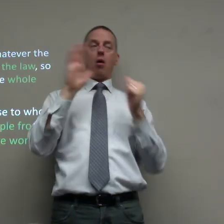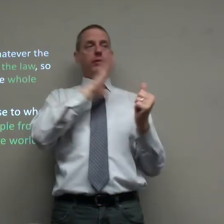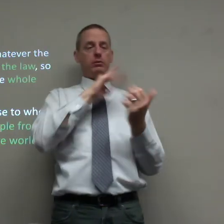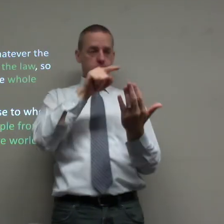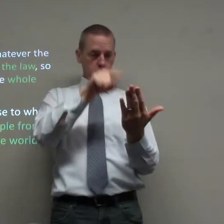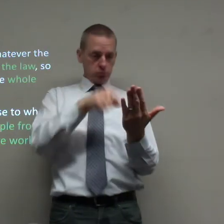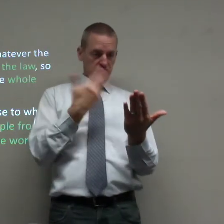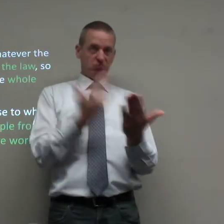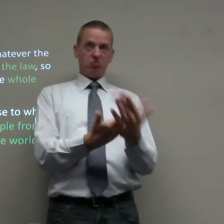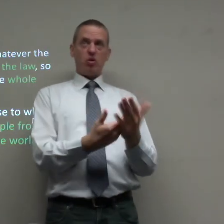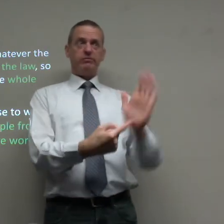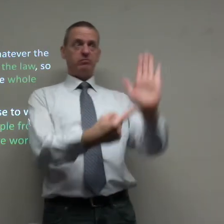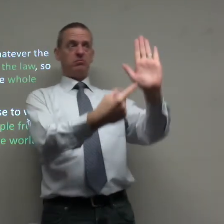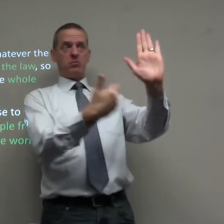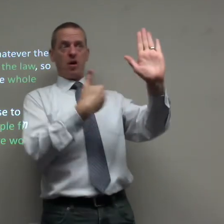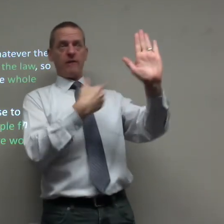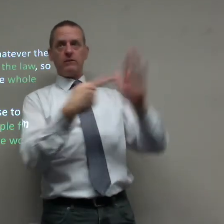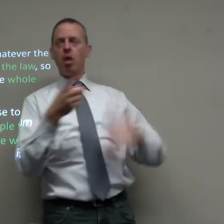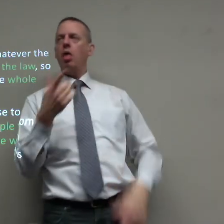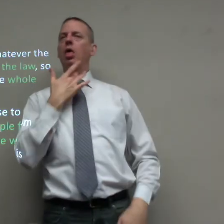you can't say it if it's not you because there's no proof